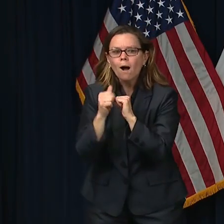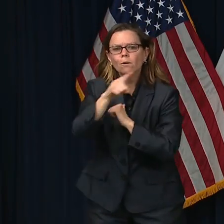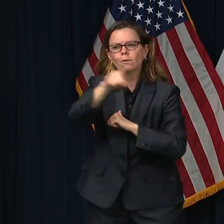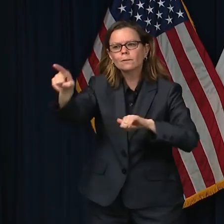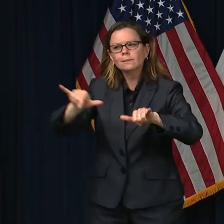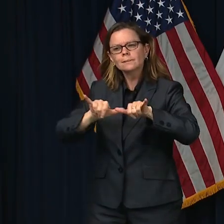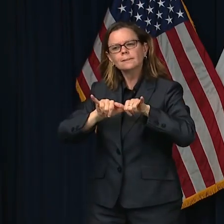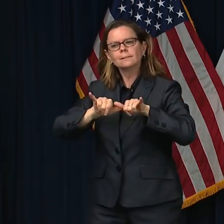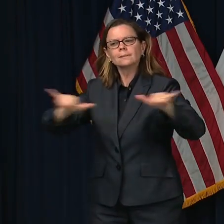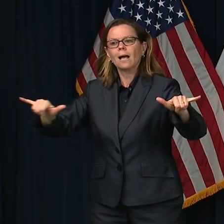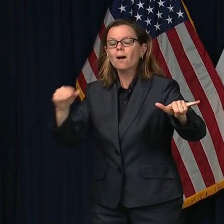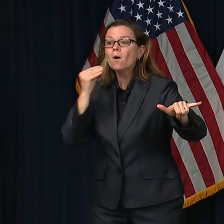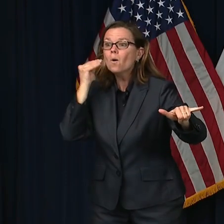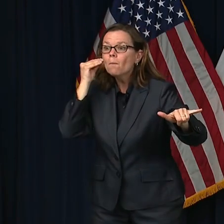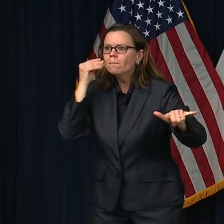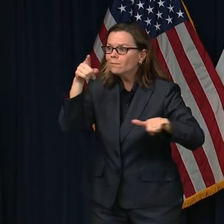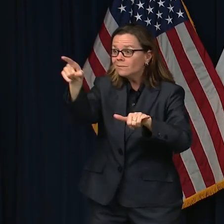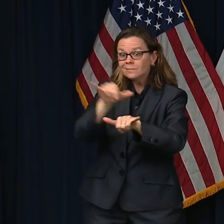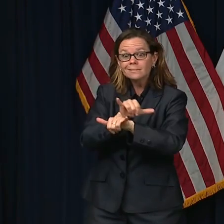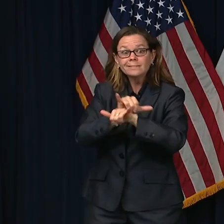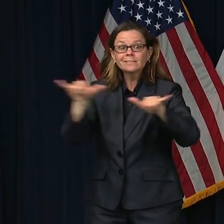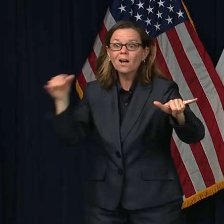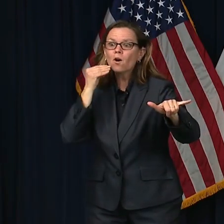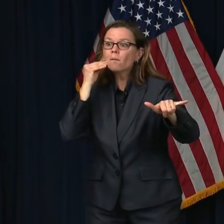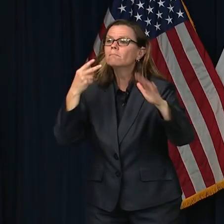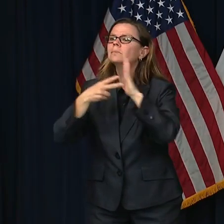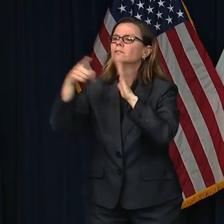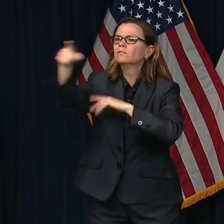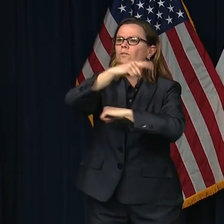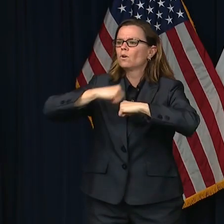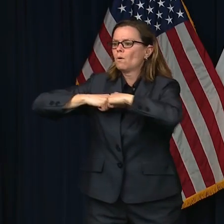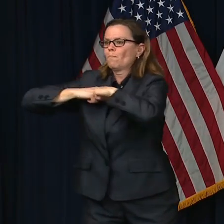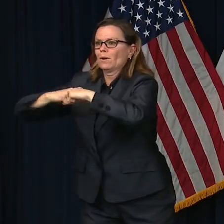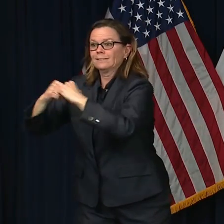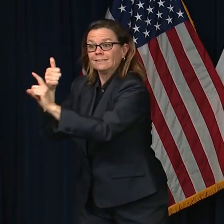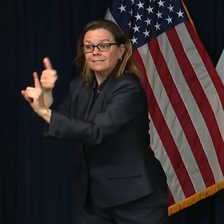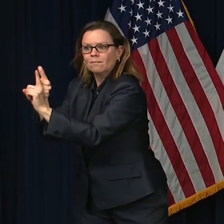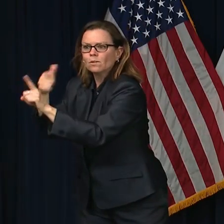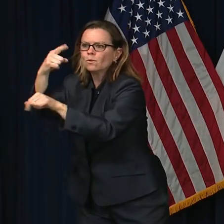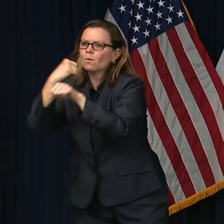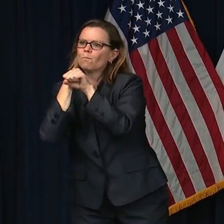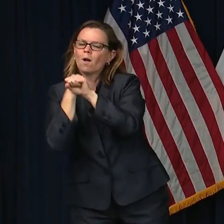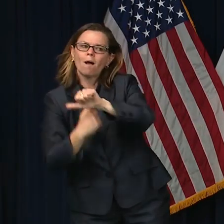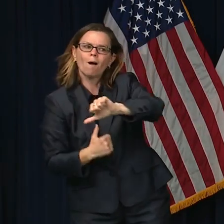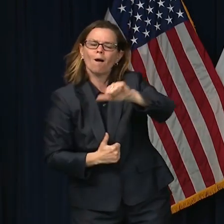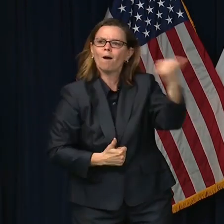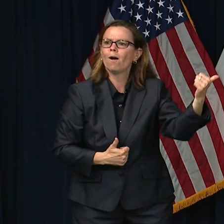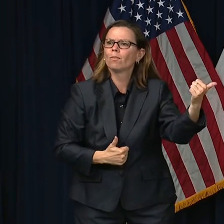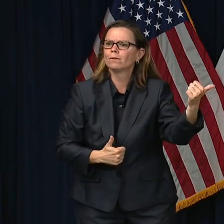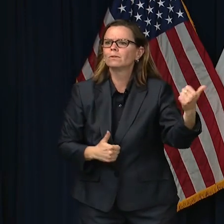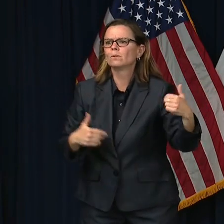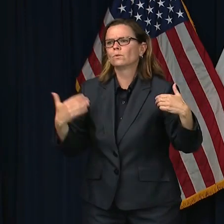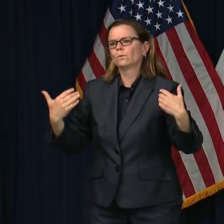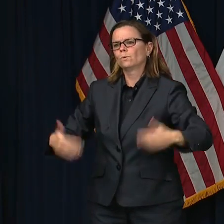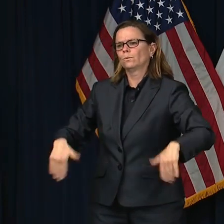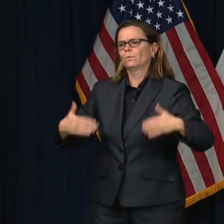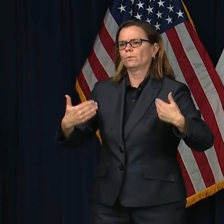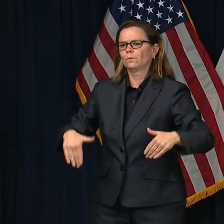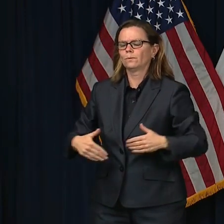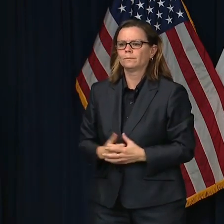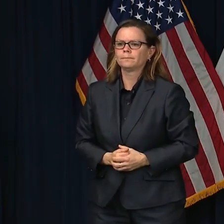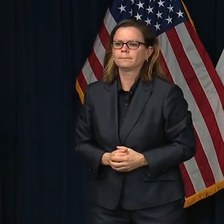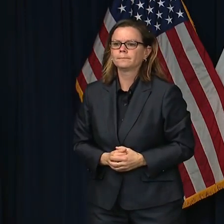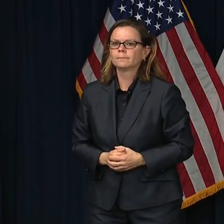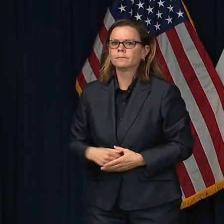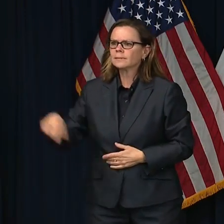in your households, and for yourselves. Your individual decisions to help social distance, to not gather in